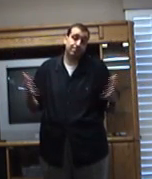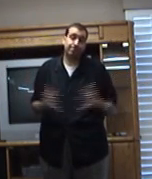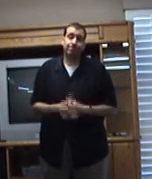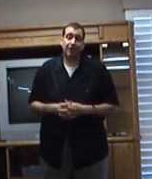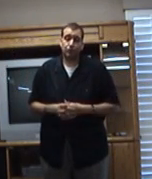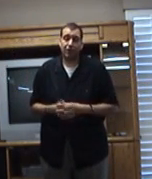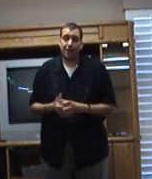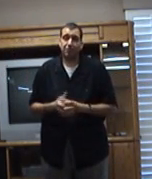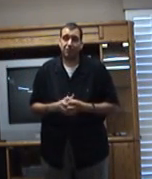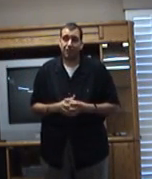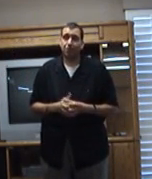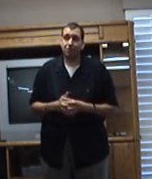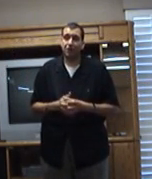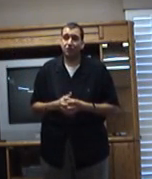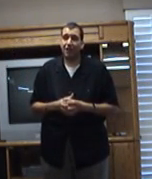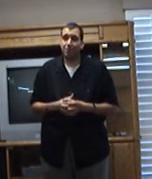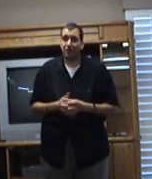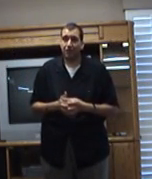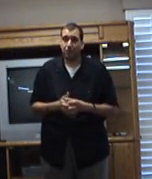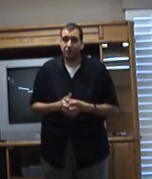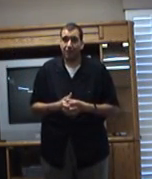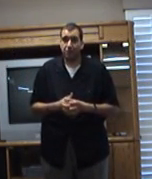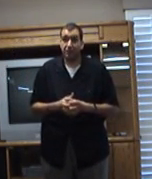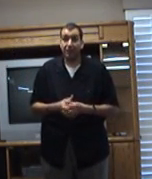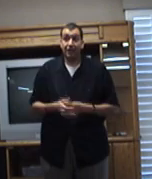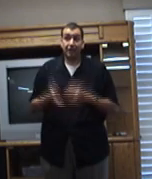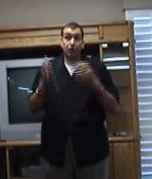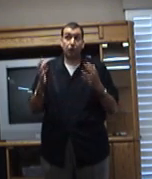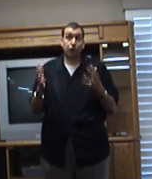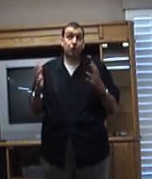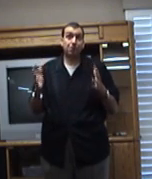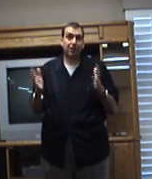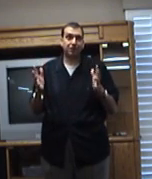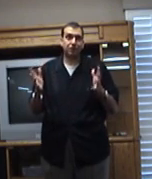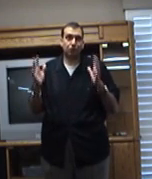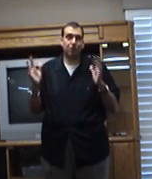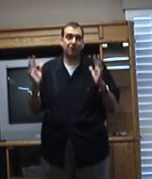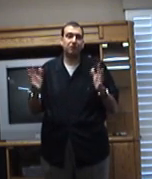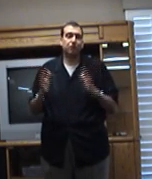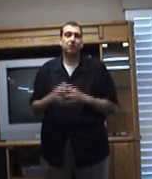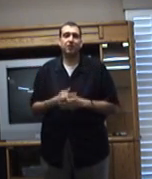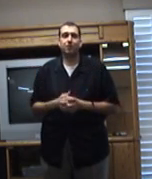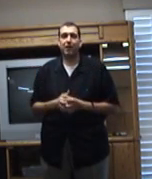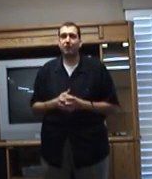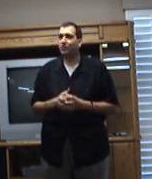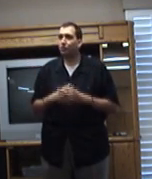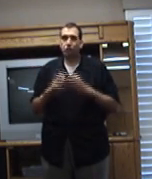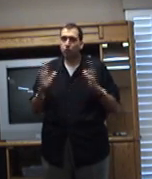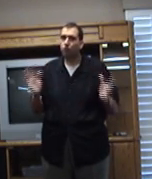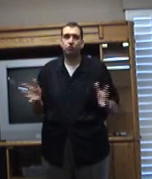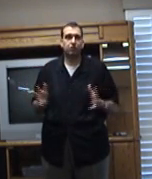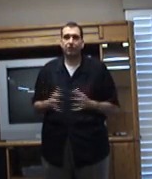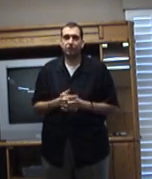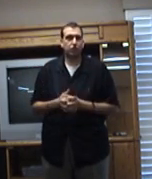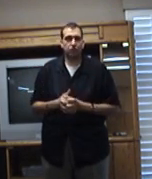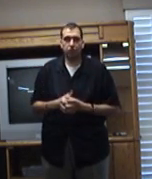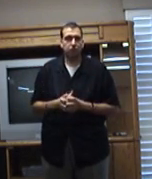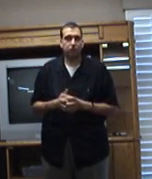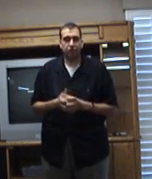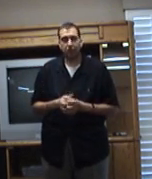what happens, you know, it's happened a couple times. But, you know, three months, three months, 47 pounds, it's huge. It's huge as